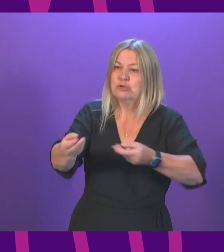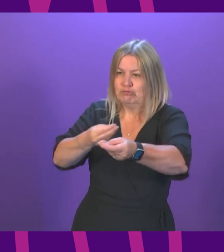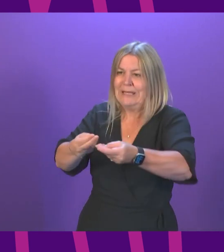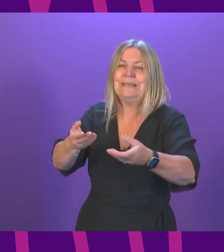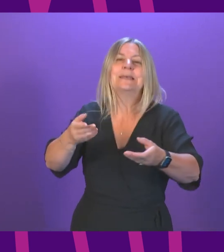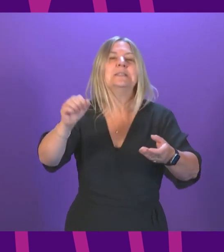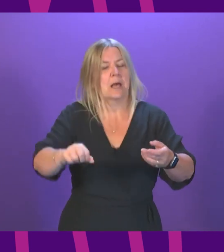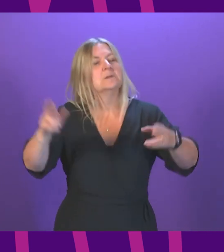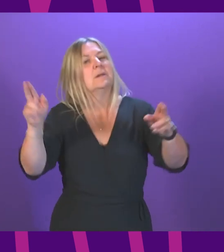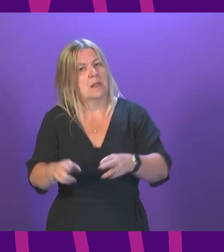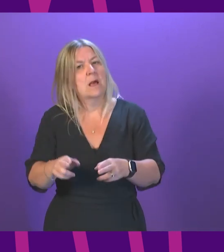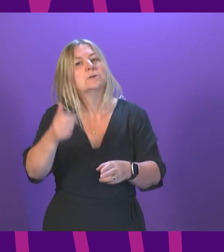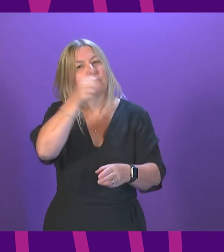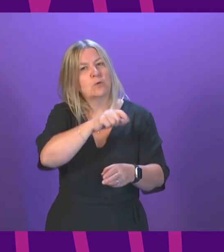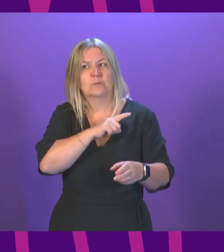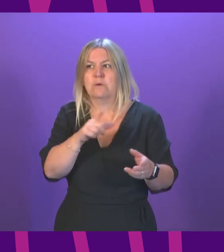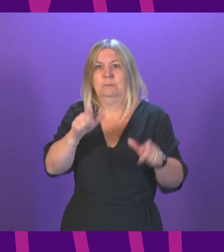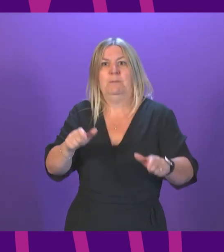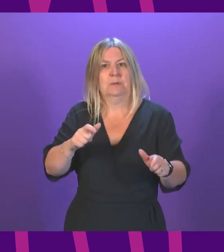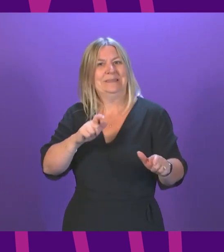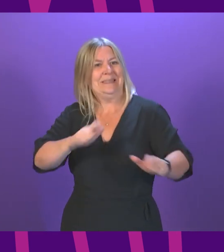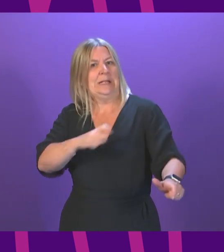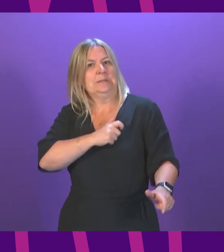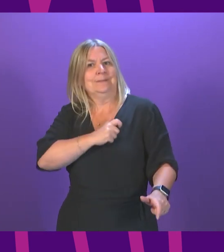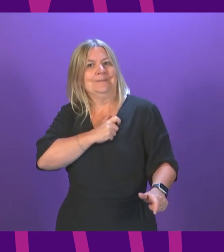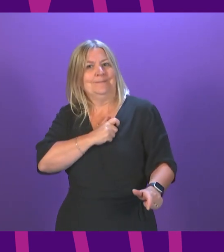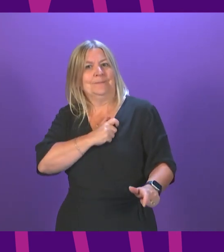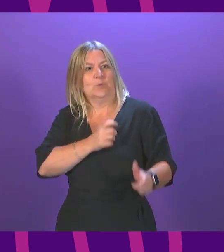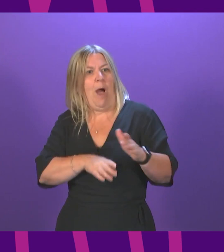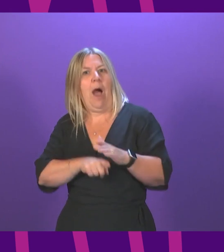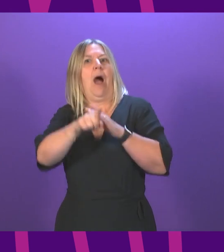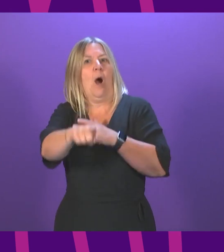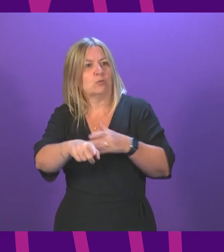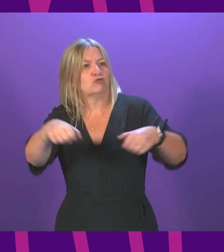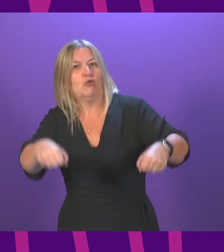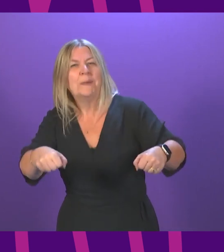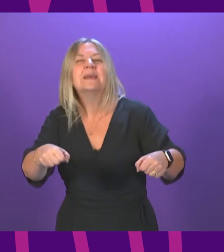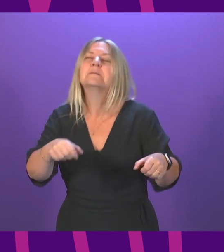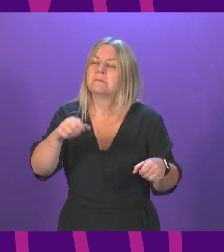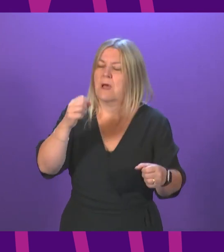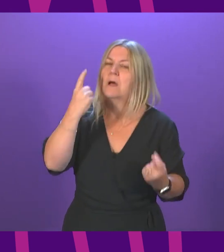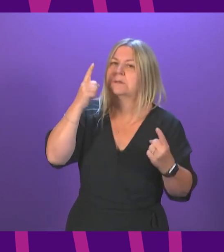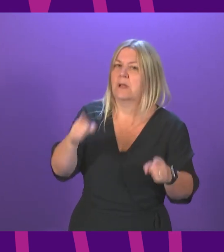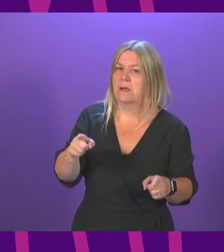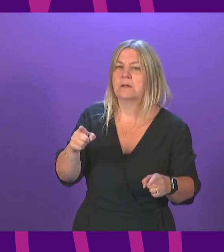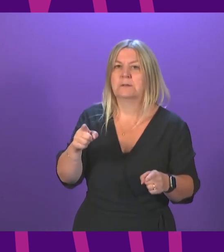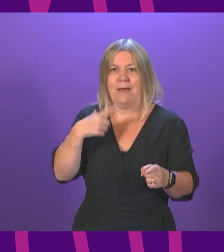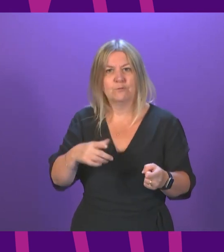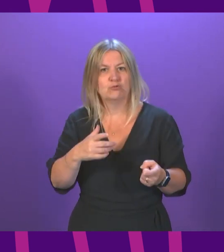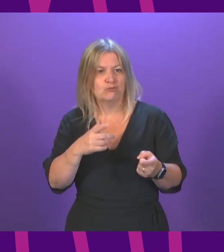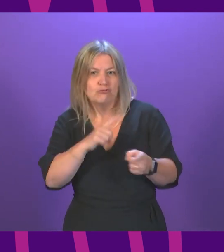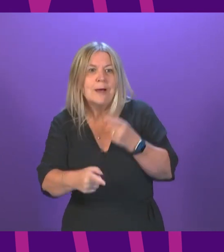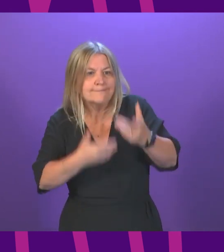nervousness. And we have to encourage the whole country back to normality, but give them a sense of safety as that happens. On weddings,